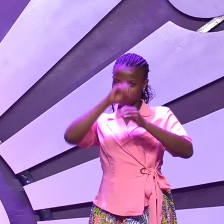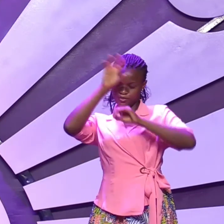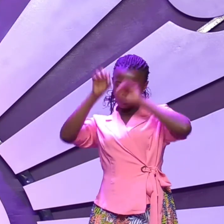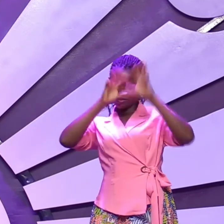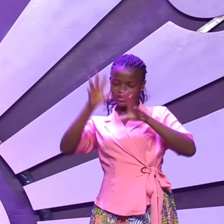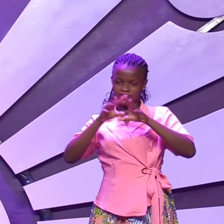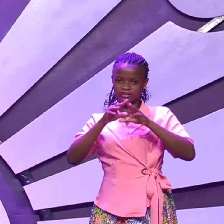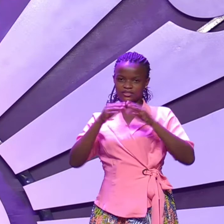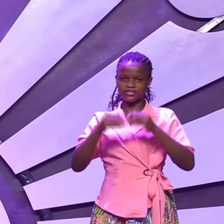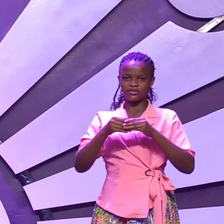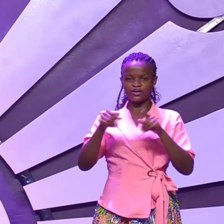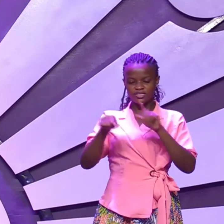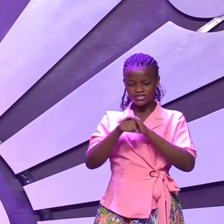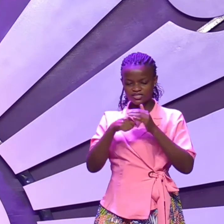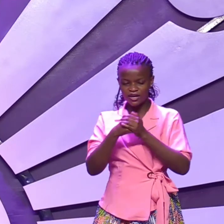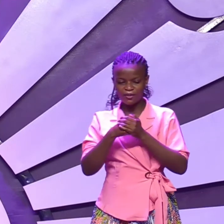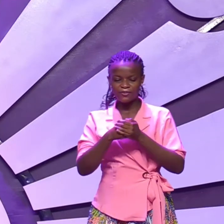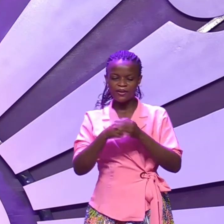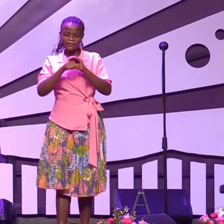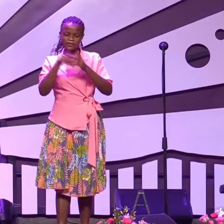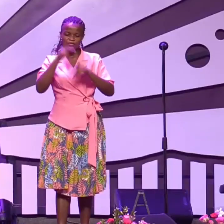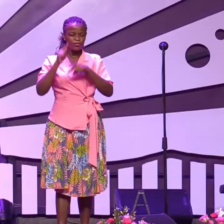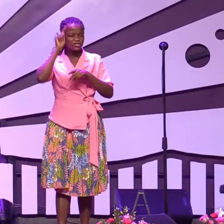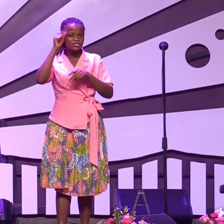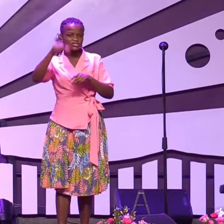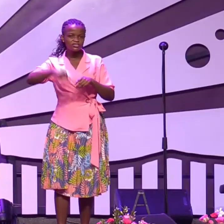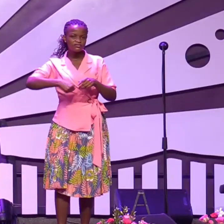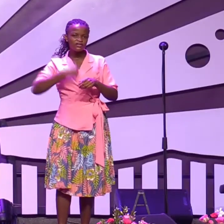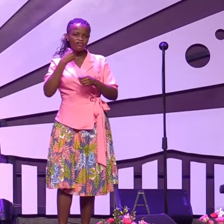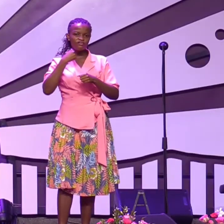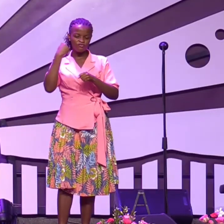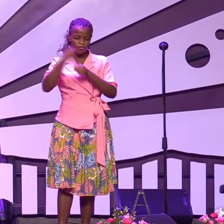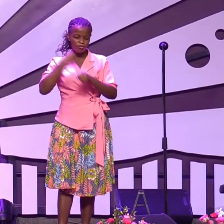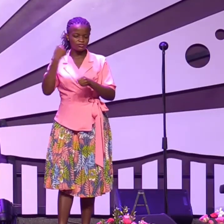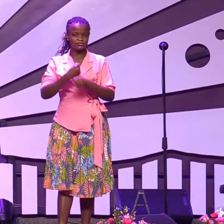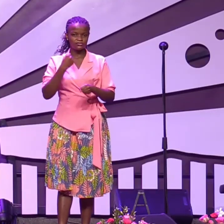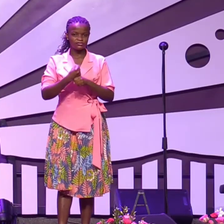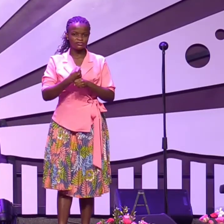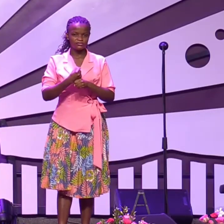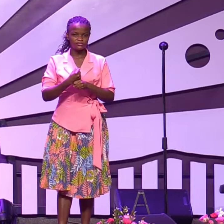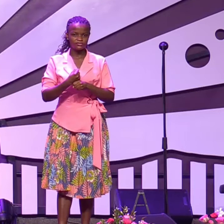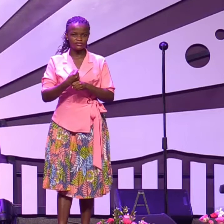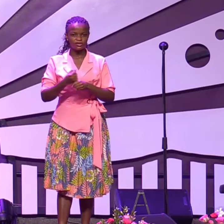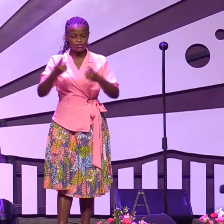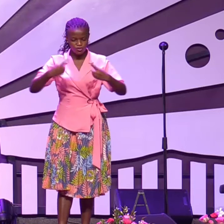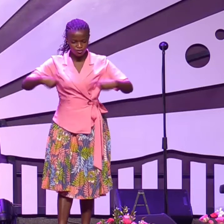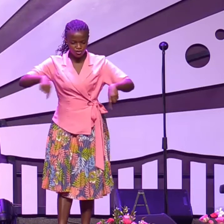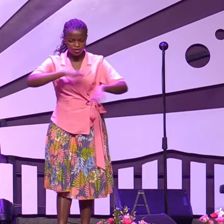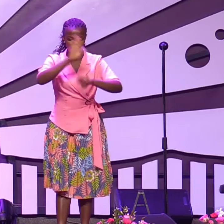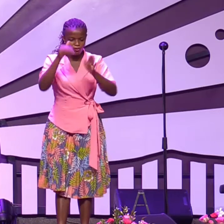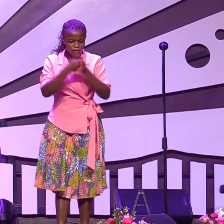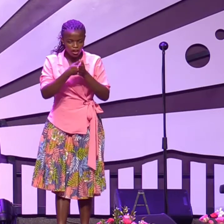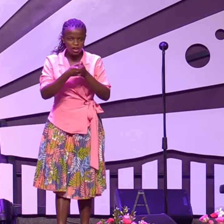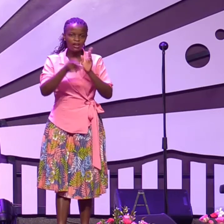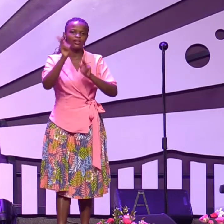He was drawing attention to himself. He was attention to himself. Banange, all of us are human beings. Even Moses was